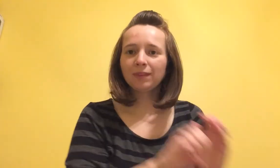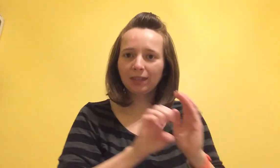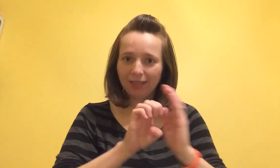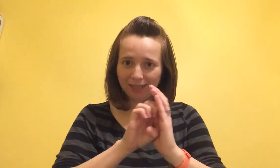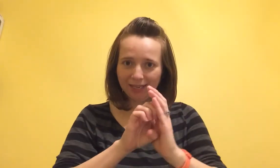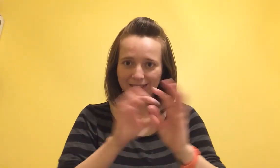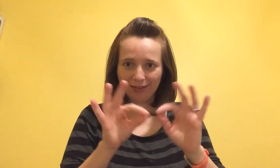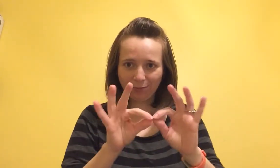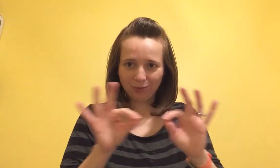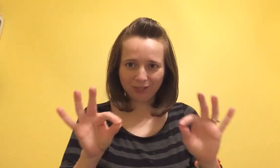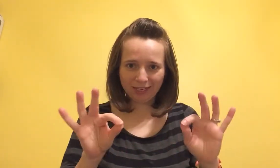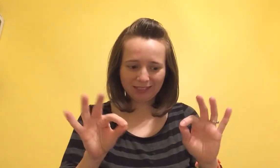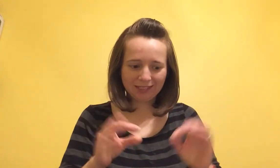scorpion sentences